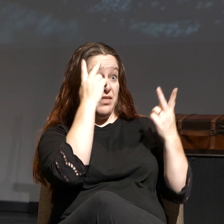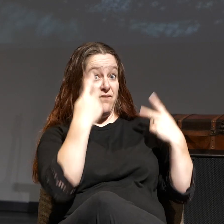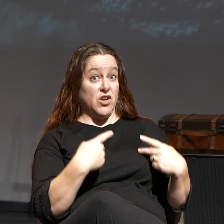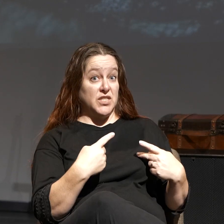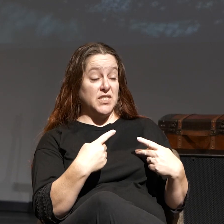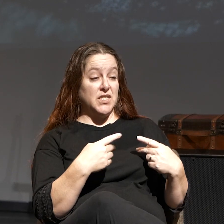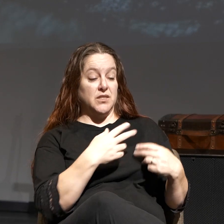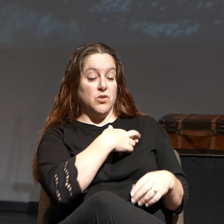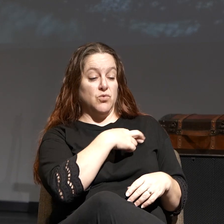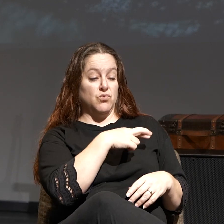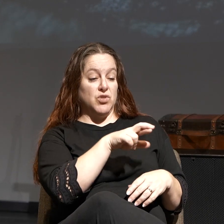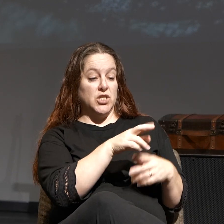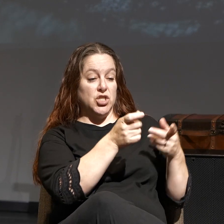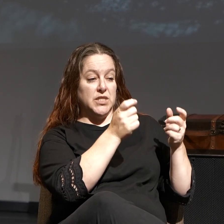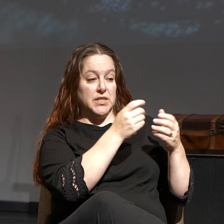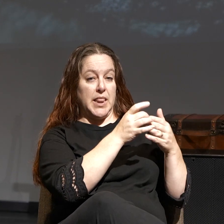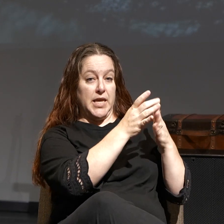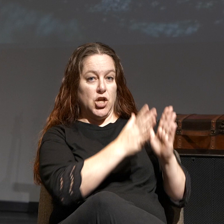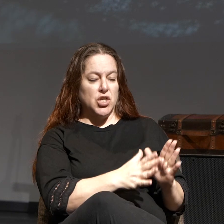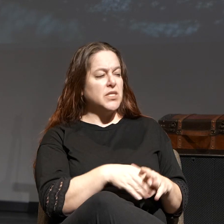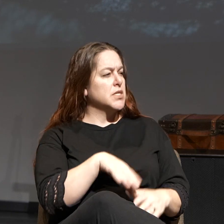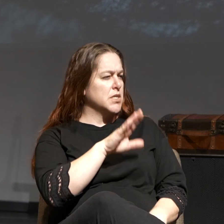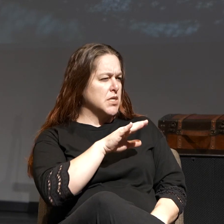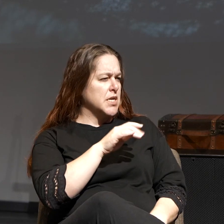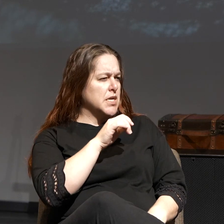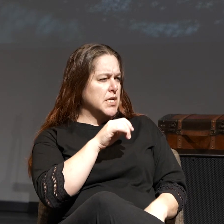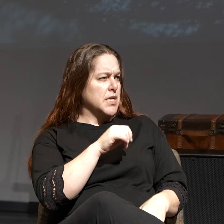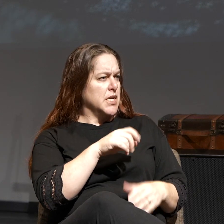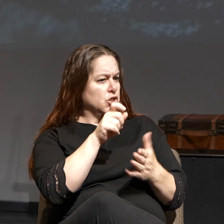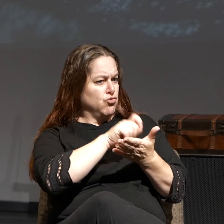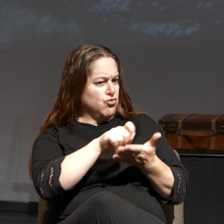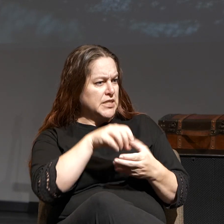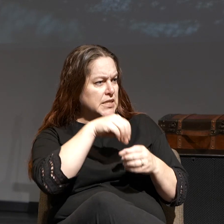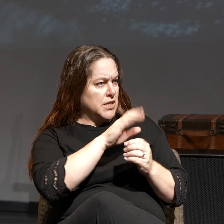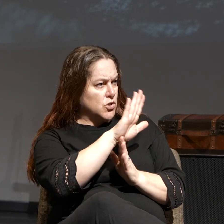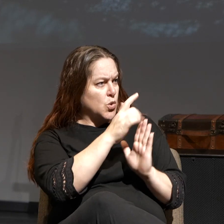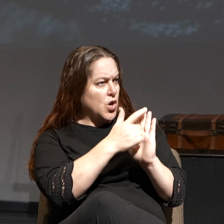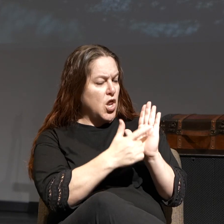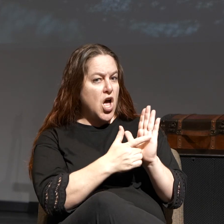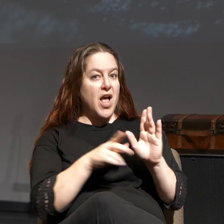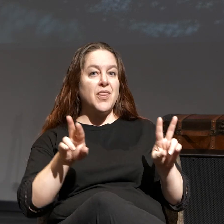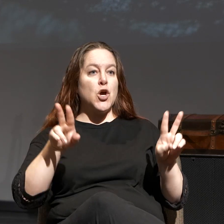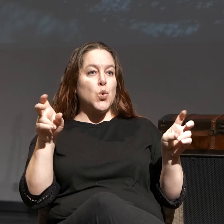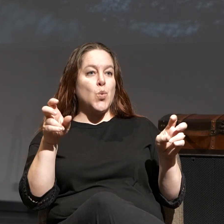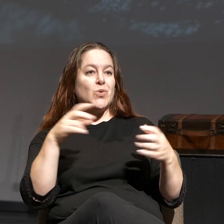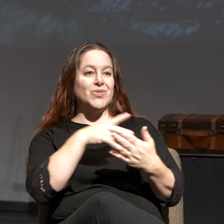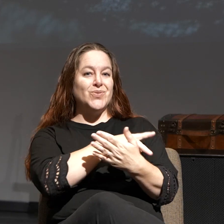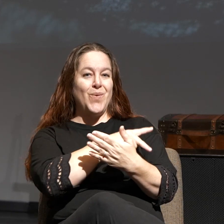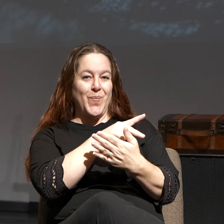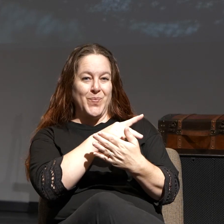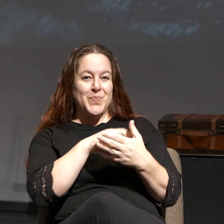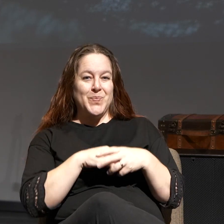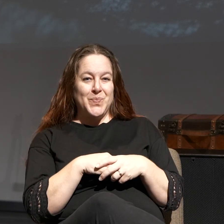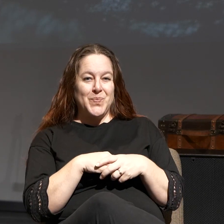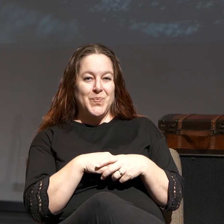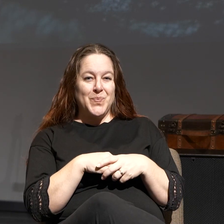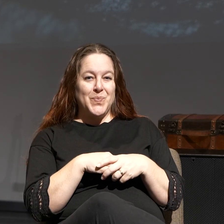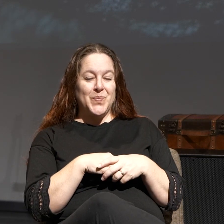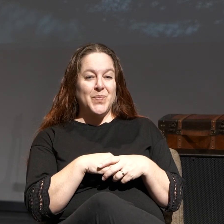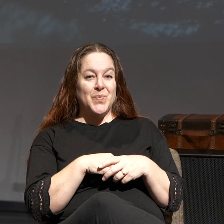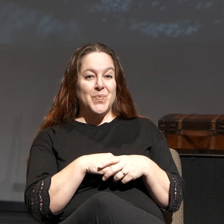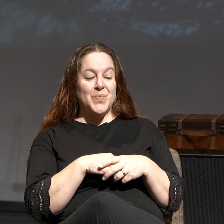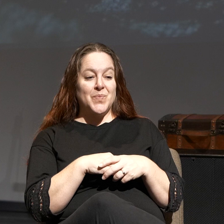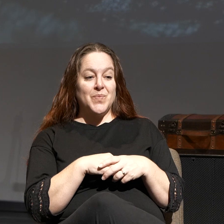religious leaders, is it not written in your law? And then he goes on to quote the Psalms. So he's actually